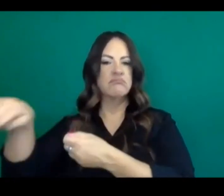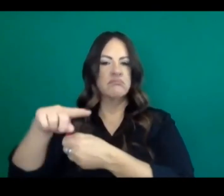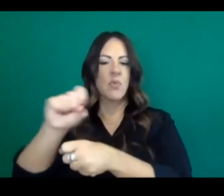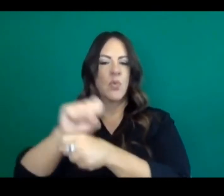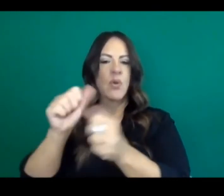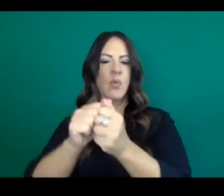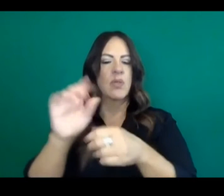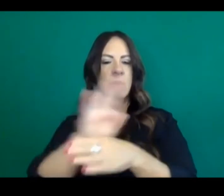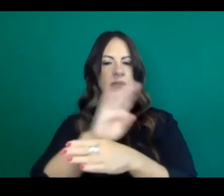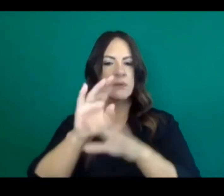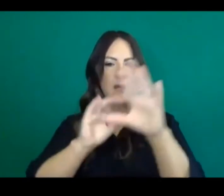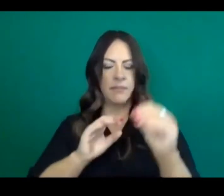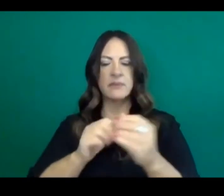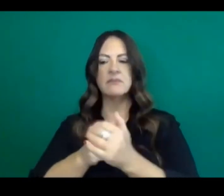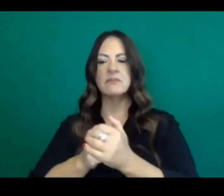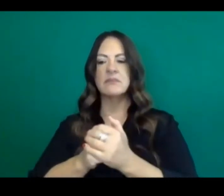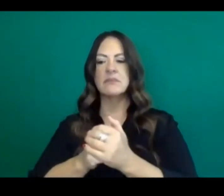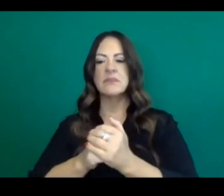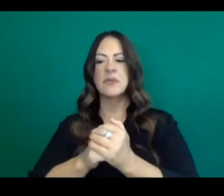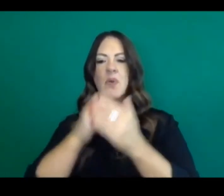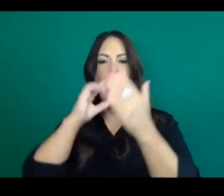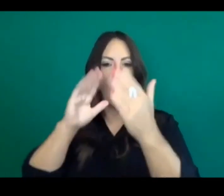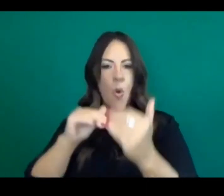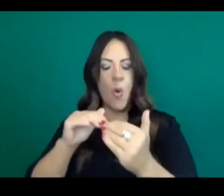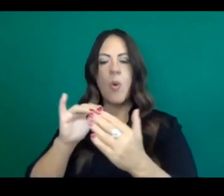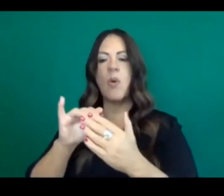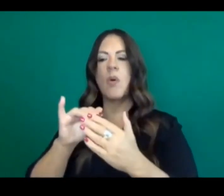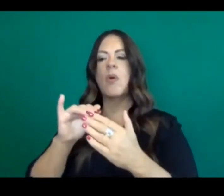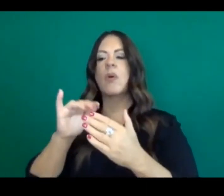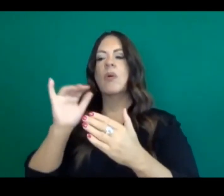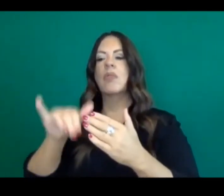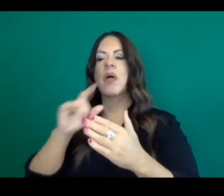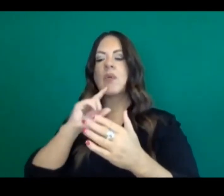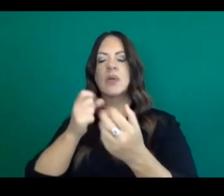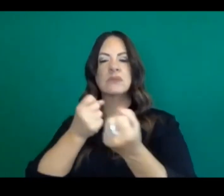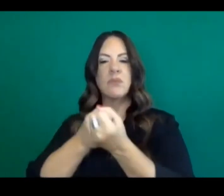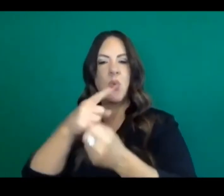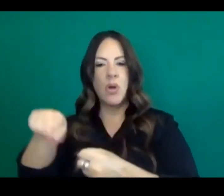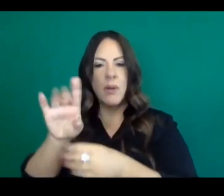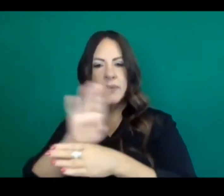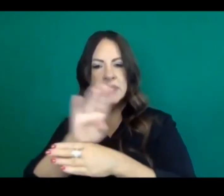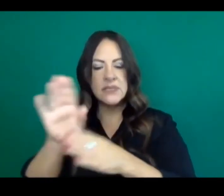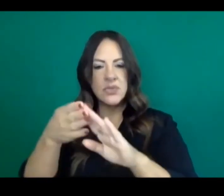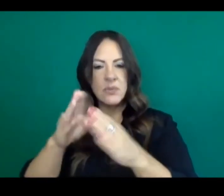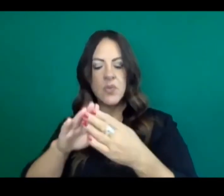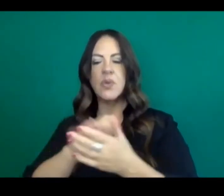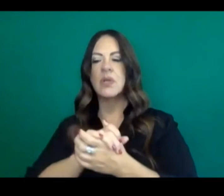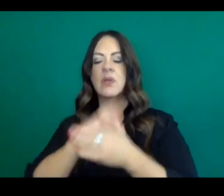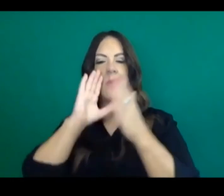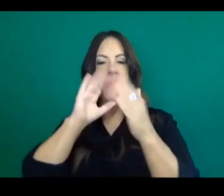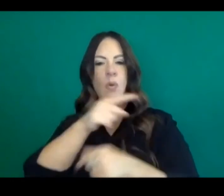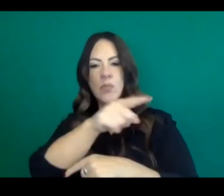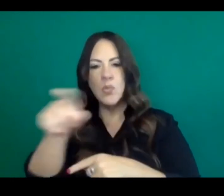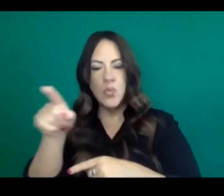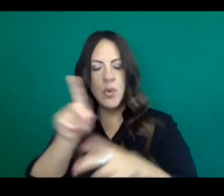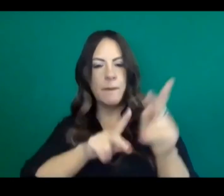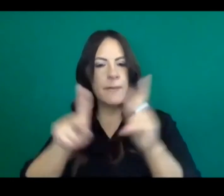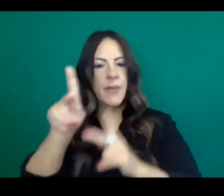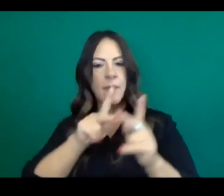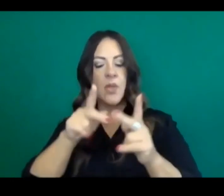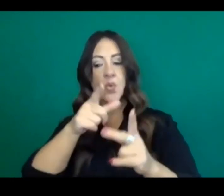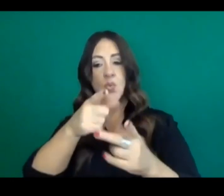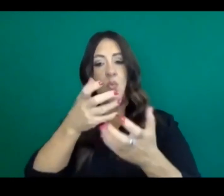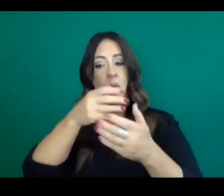enforceable. And we hope that as we work with the business community, and frankly, all of you citizens as patrons,